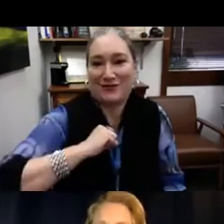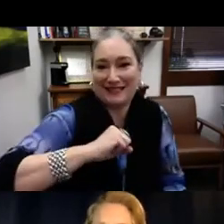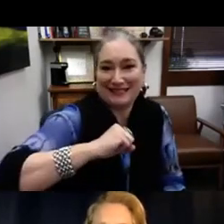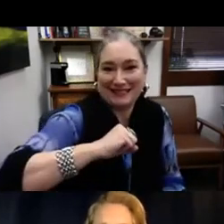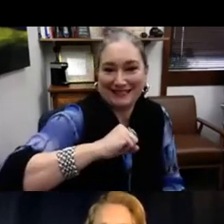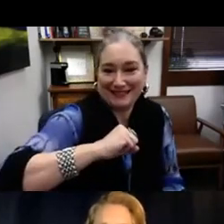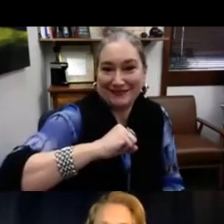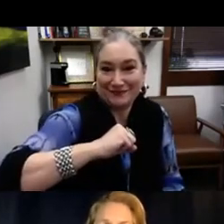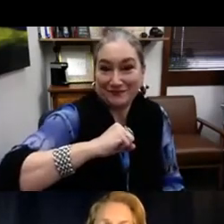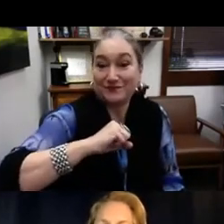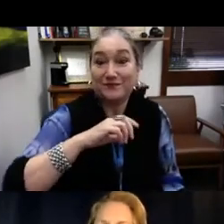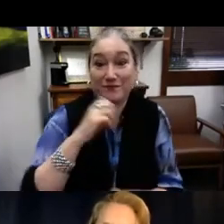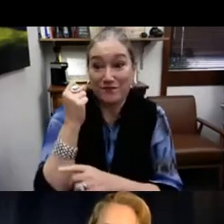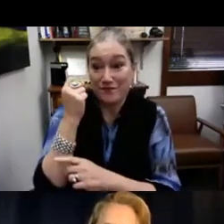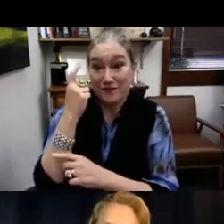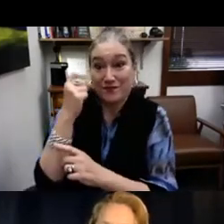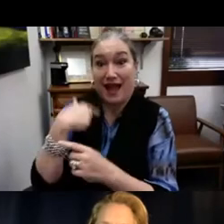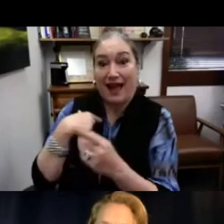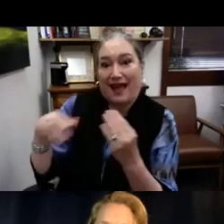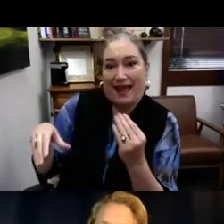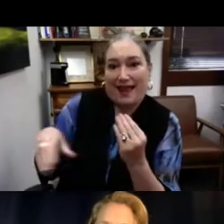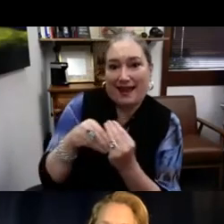navigational, aspirational, resistant.